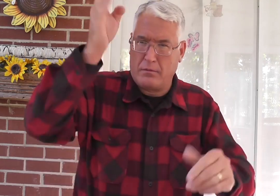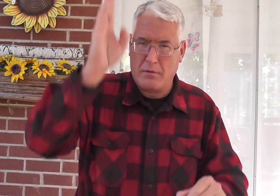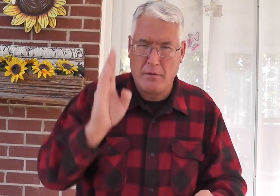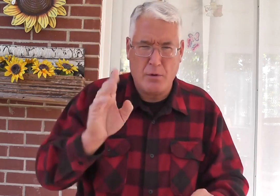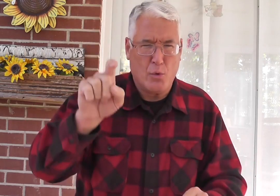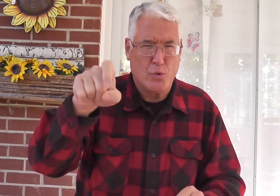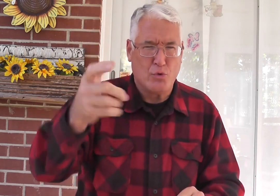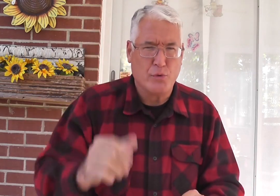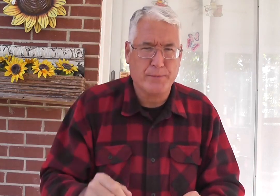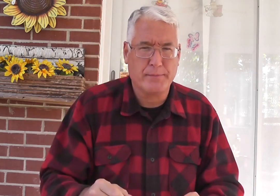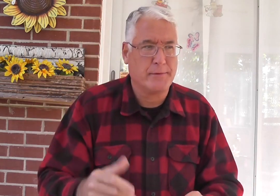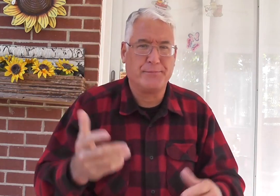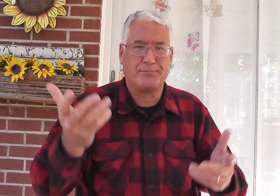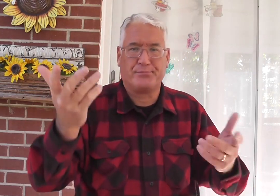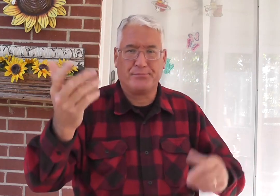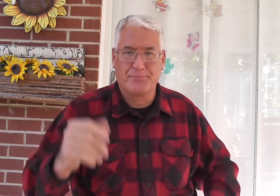behavior against God.